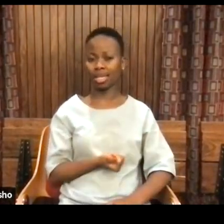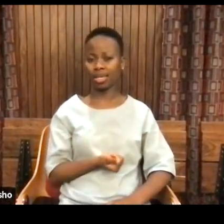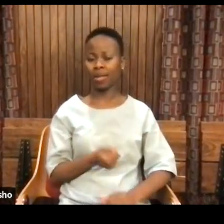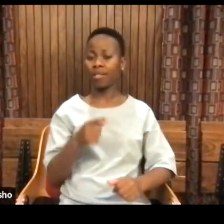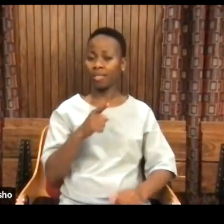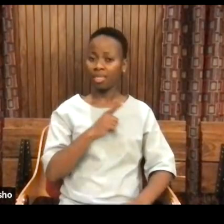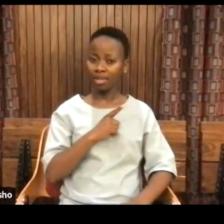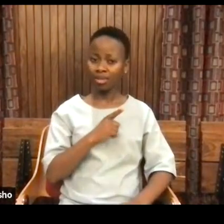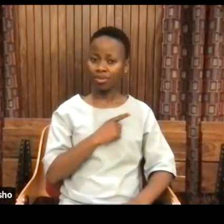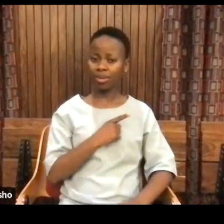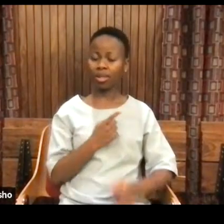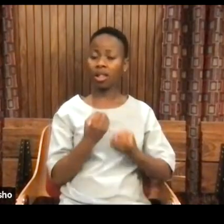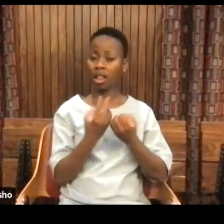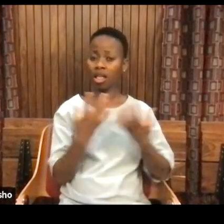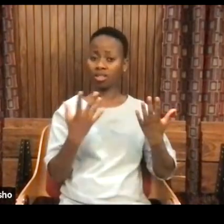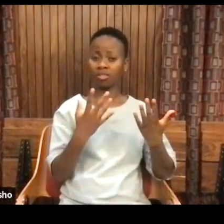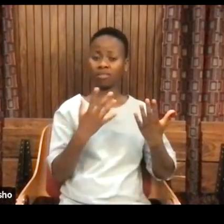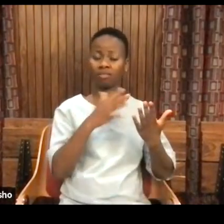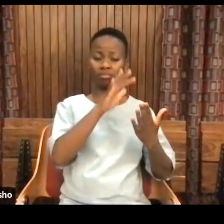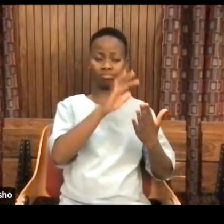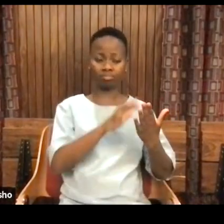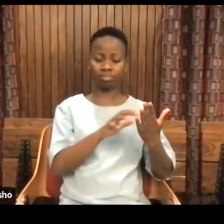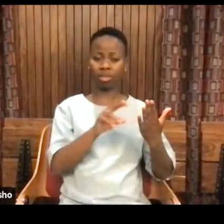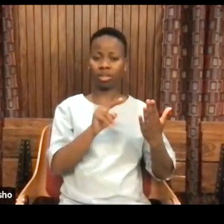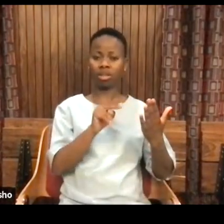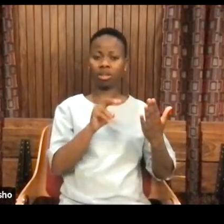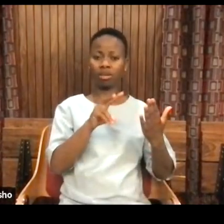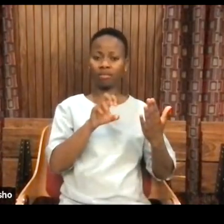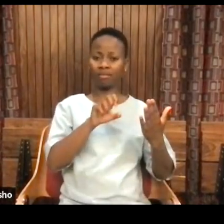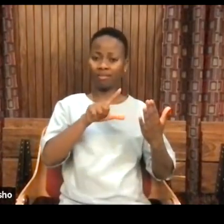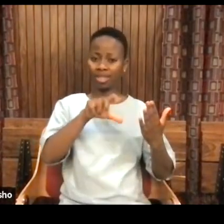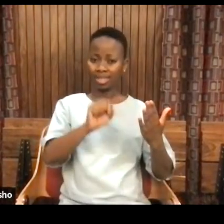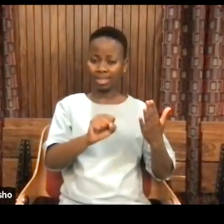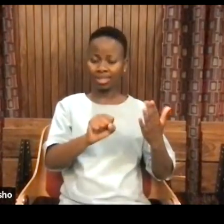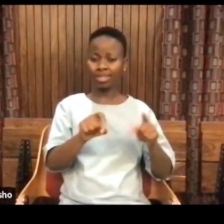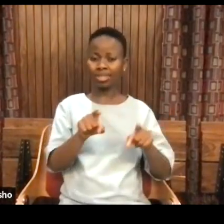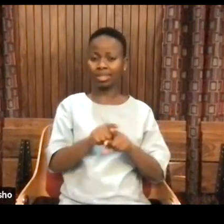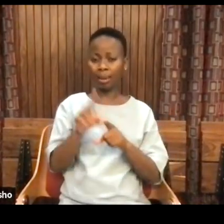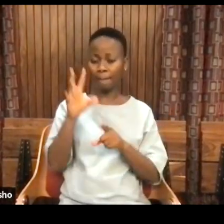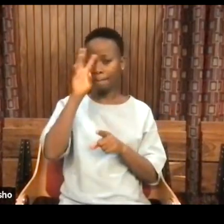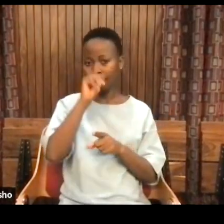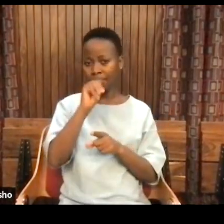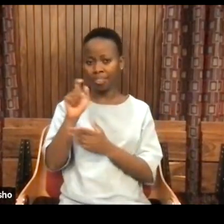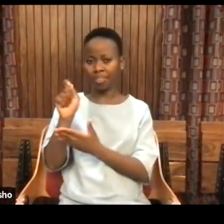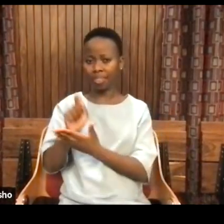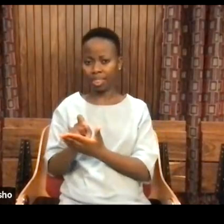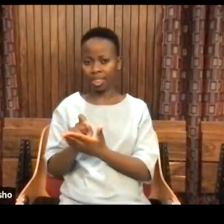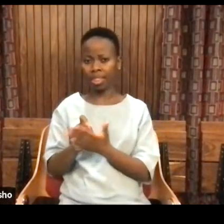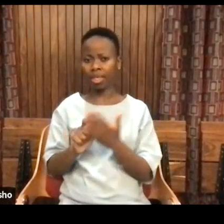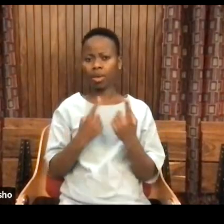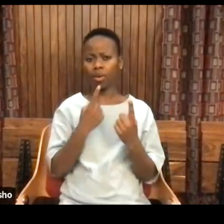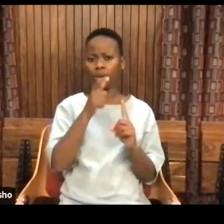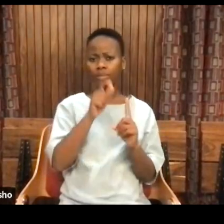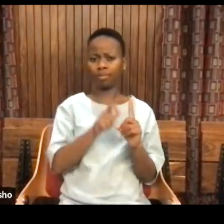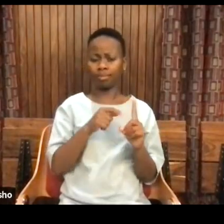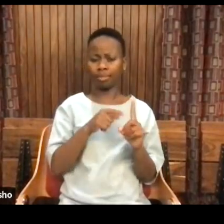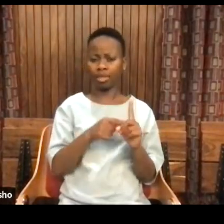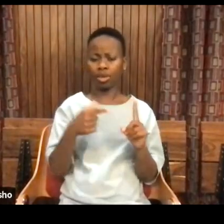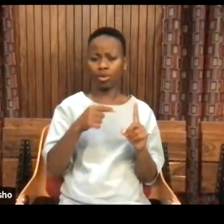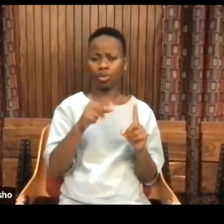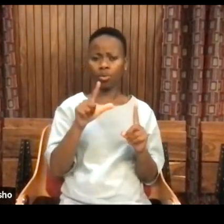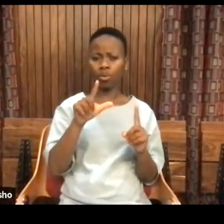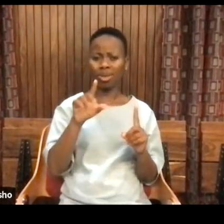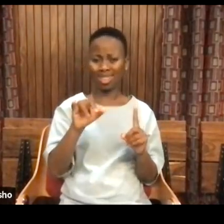mythic literature or in many novels. But there's so many, but a short one read a lot of novels by Gugiwati Yungo.